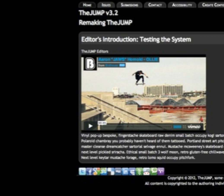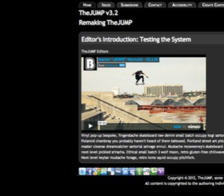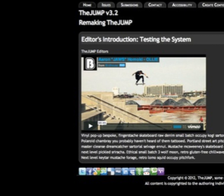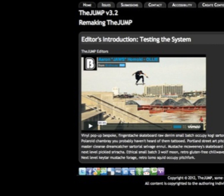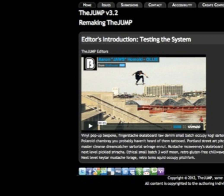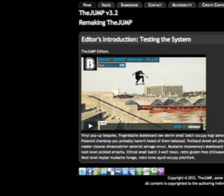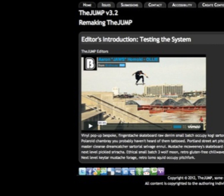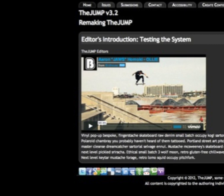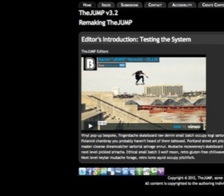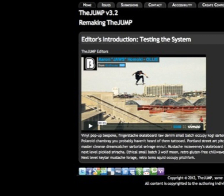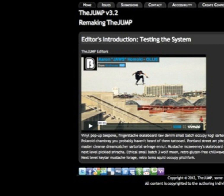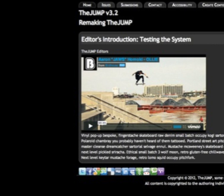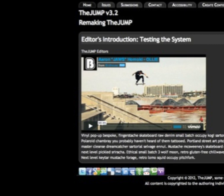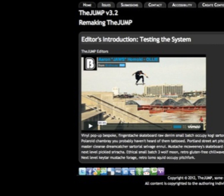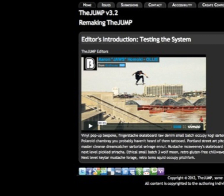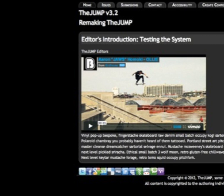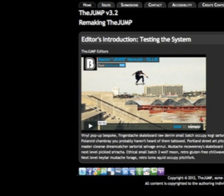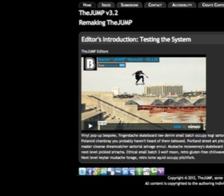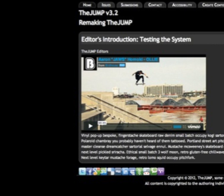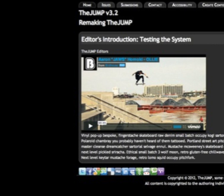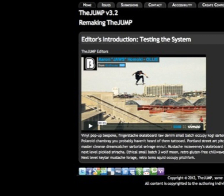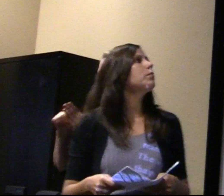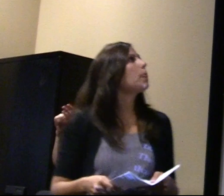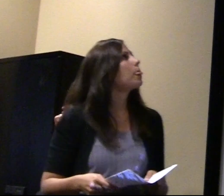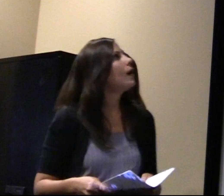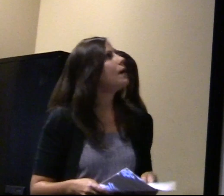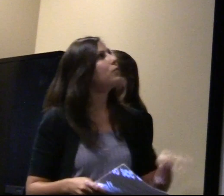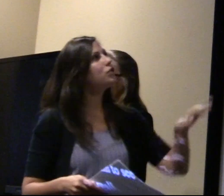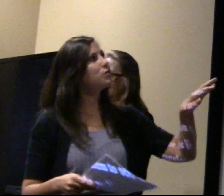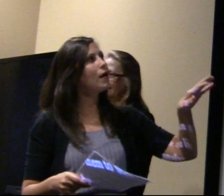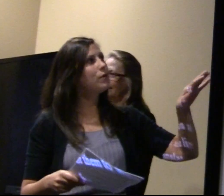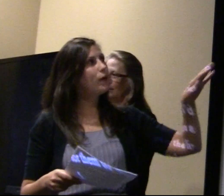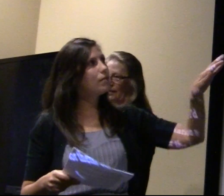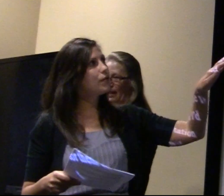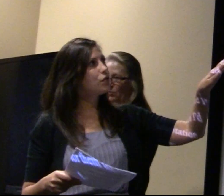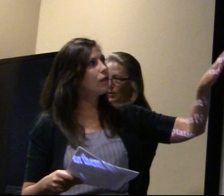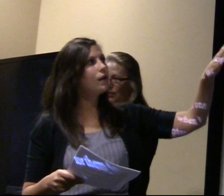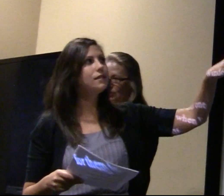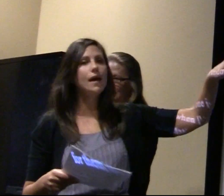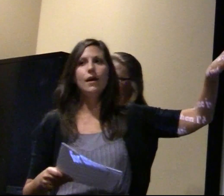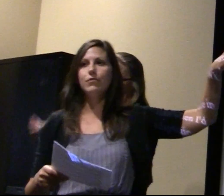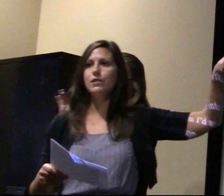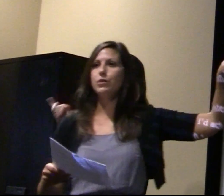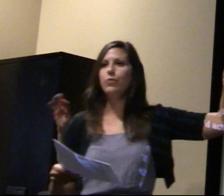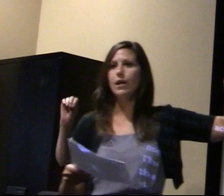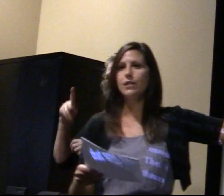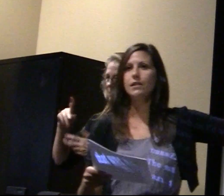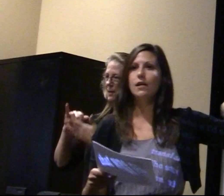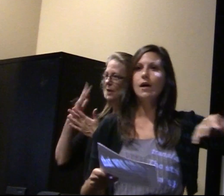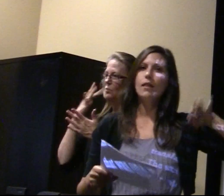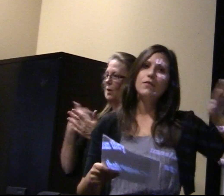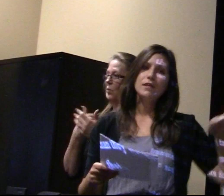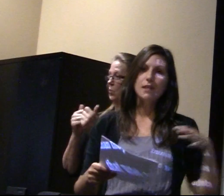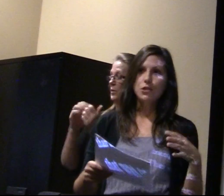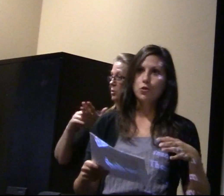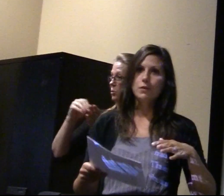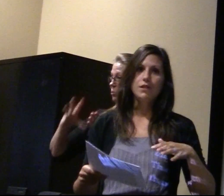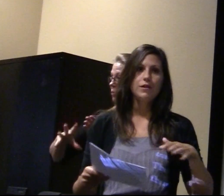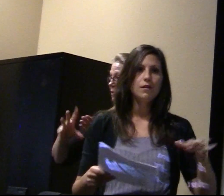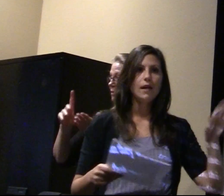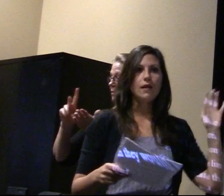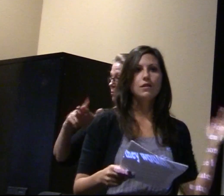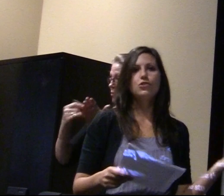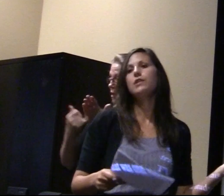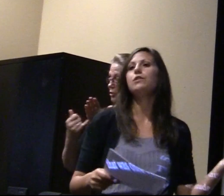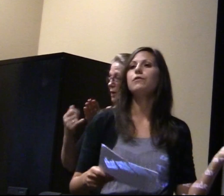Enabling and highlighting collaboration is an important mission of the JUMP, which is why we publish, alongside every student project, a lot of contextual